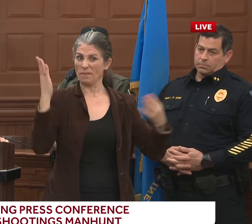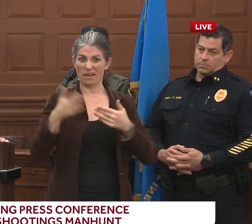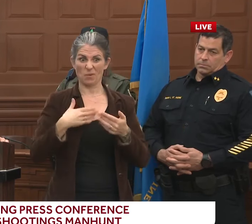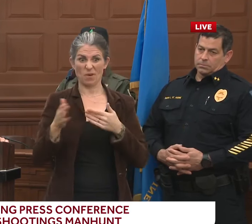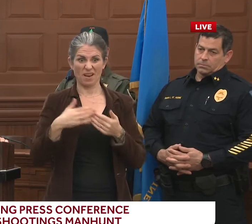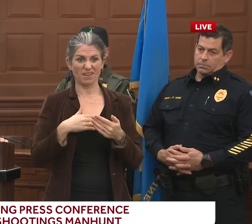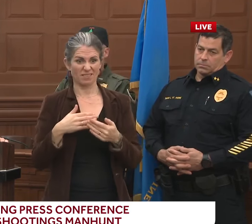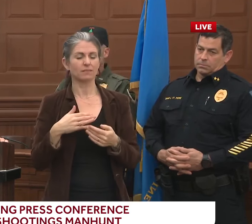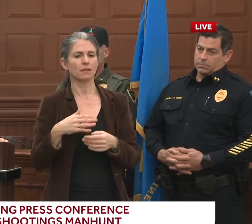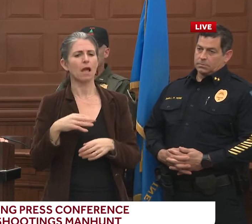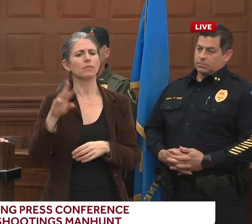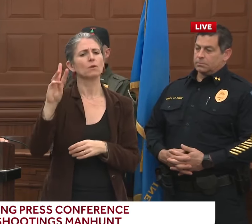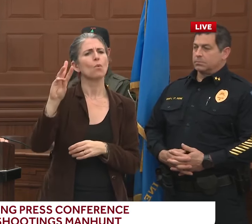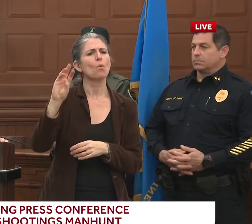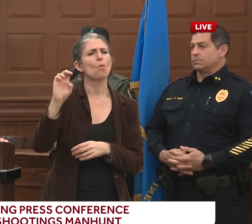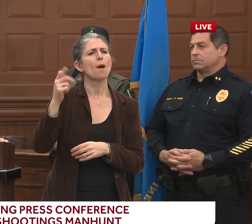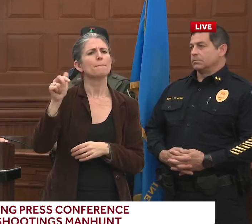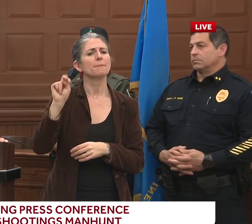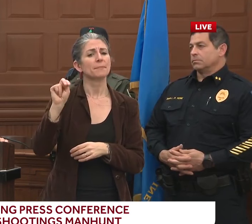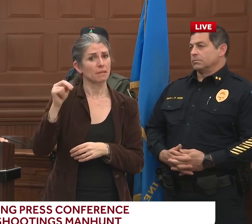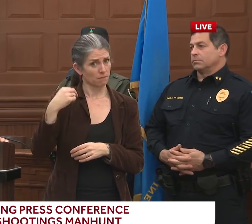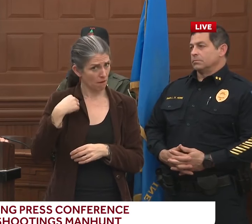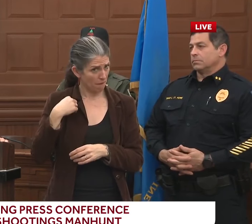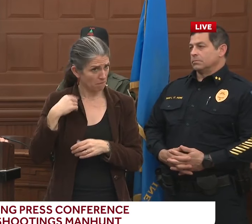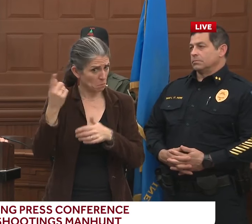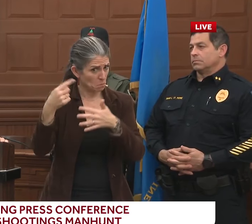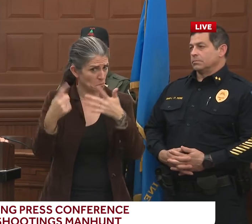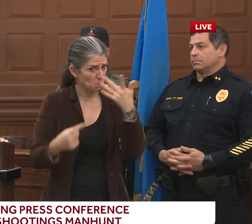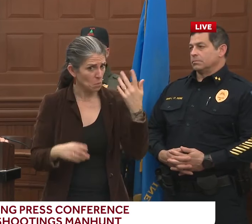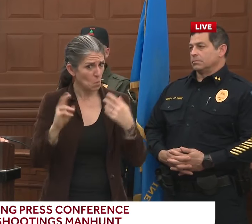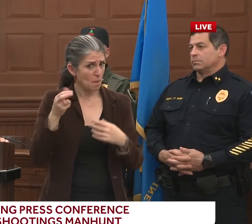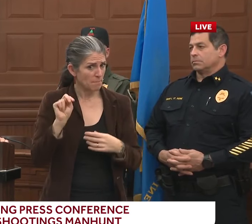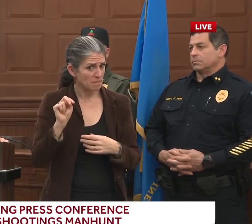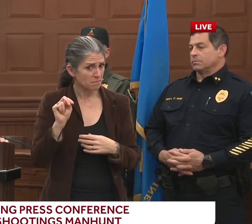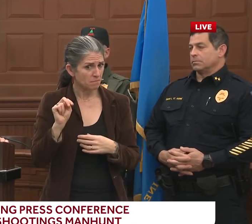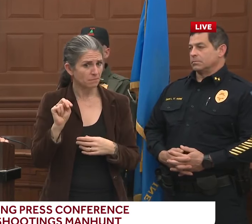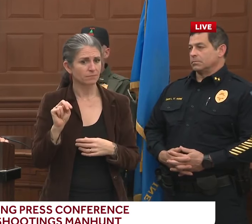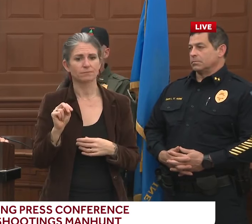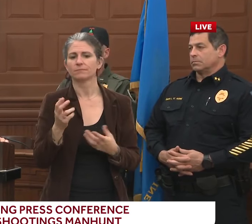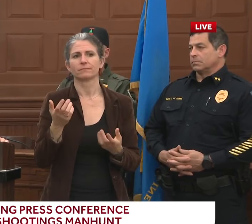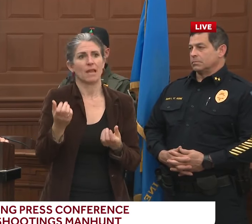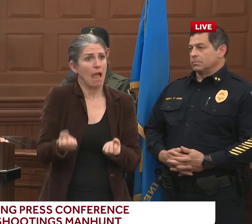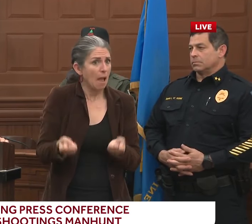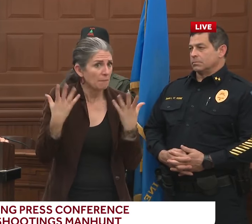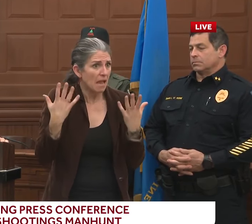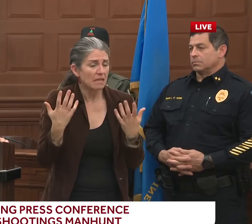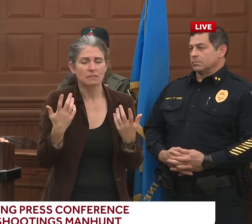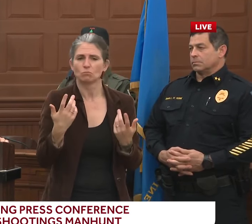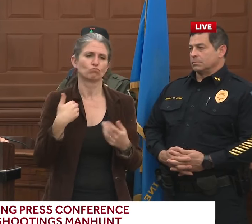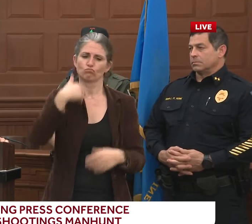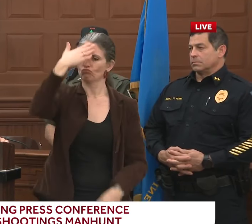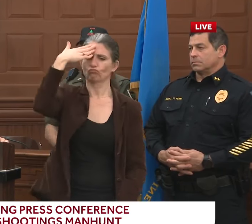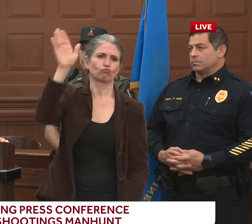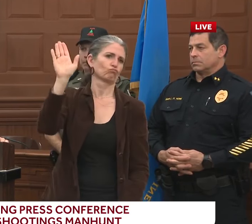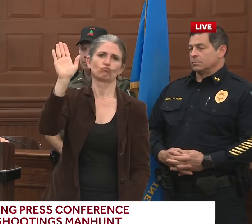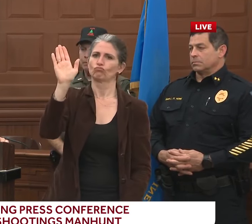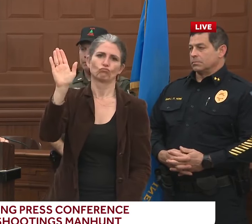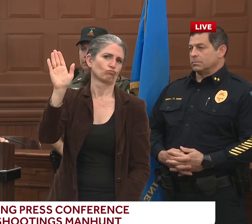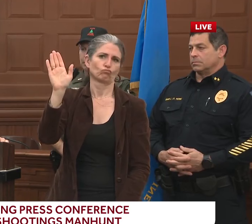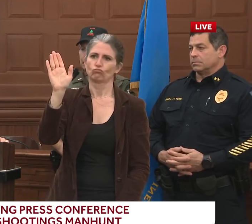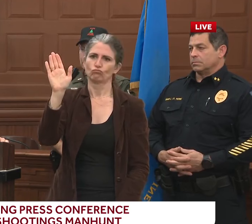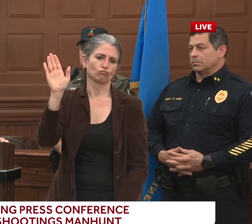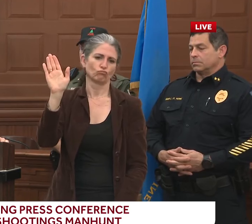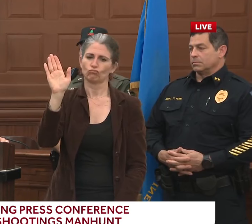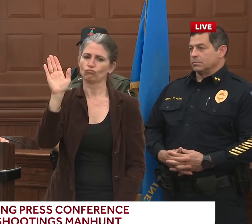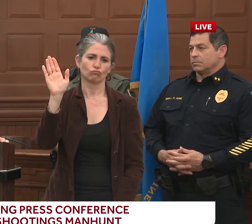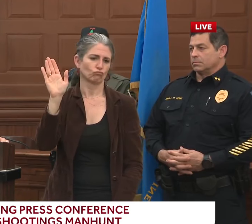in his possession? The second question is no. I don't know how many he has or had. If there are weapons within